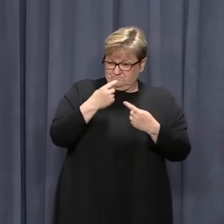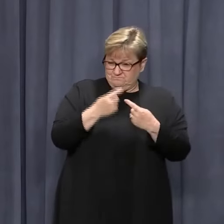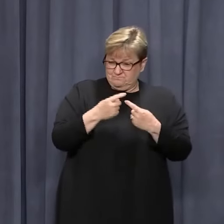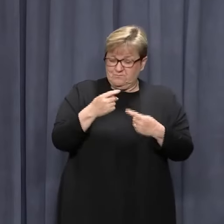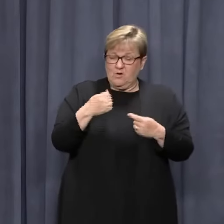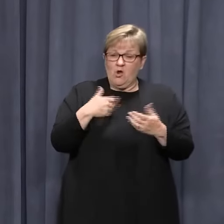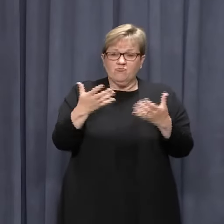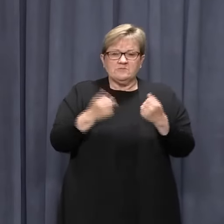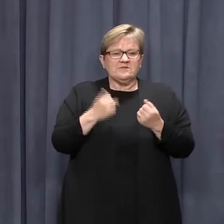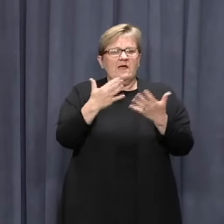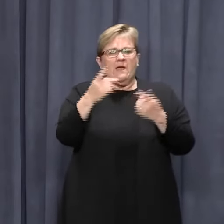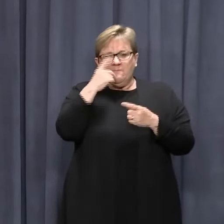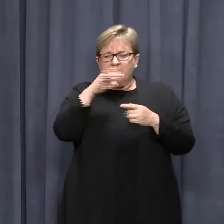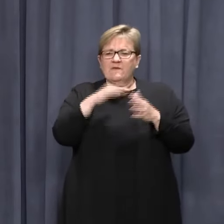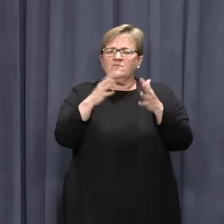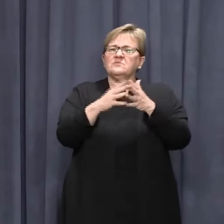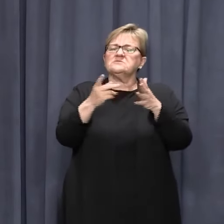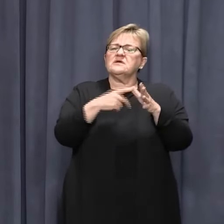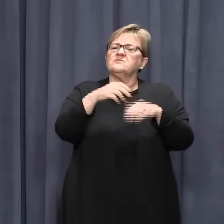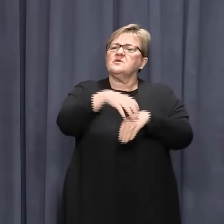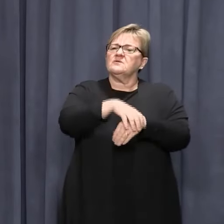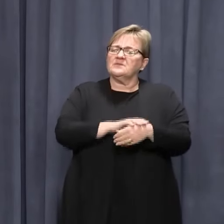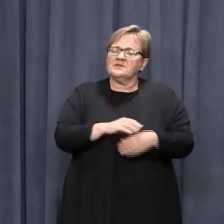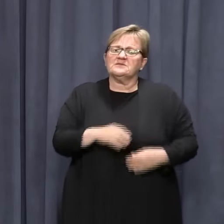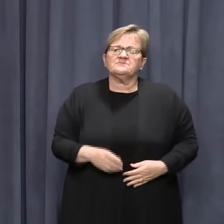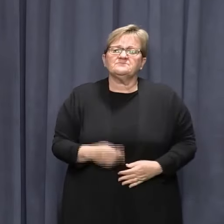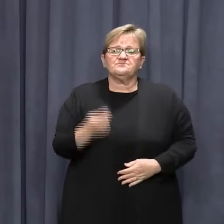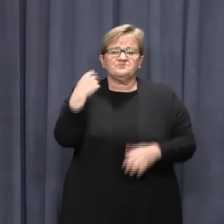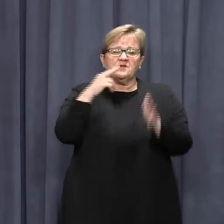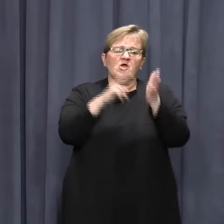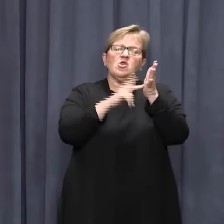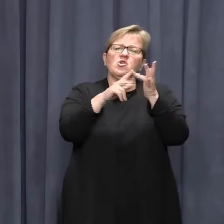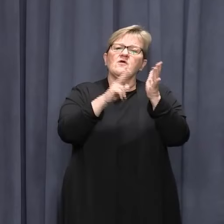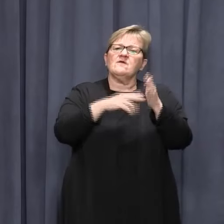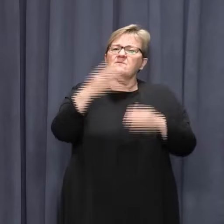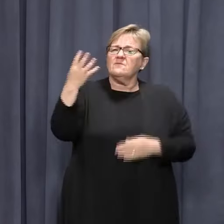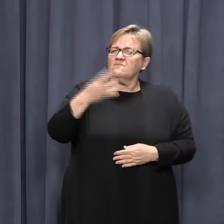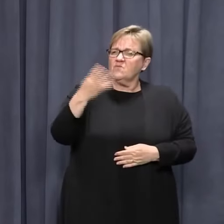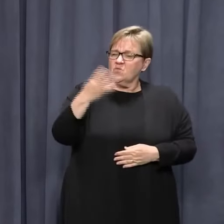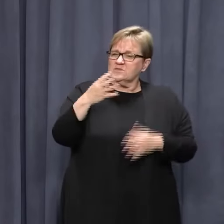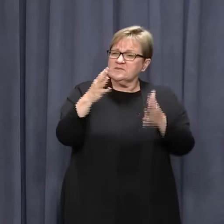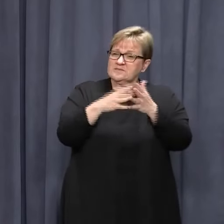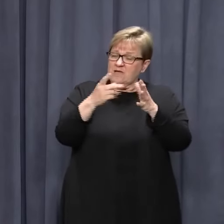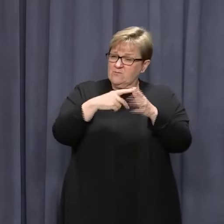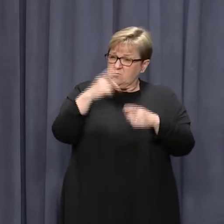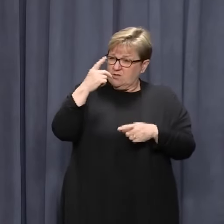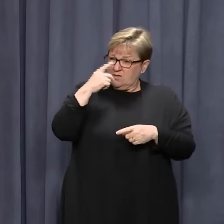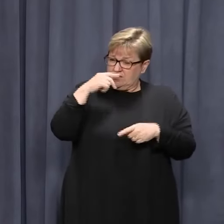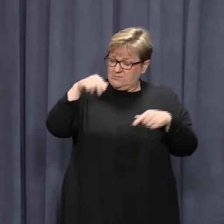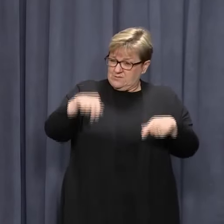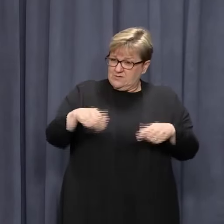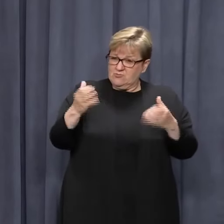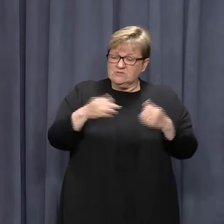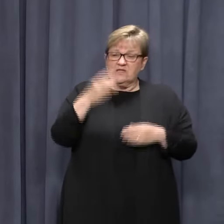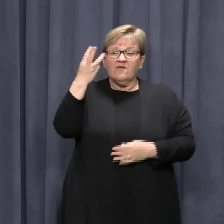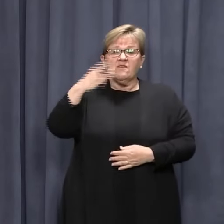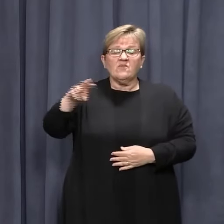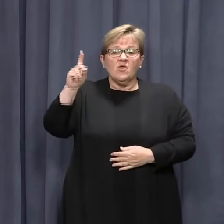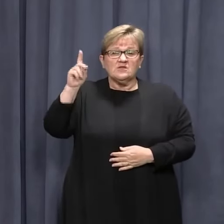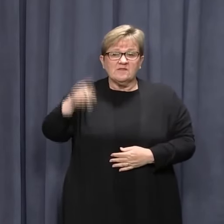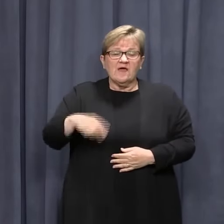I have received from WA Police. Since November 14, Western Australia has received 30